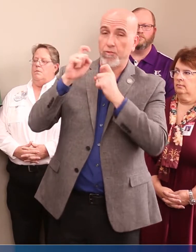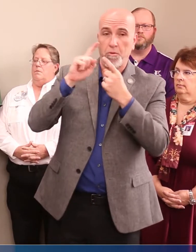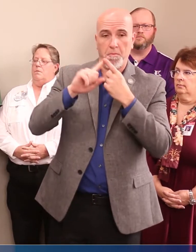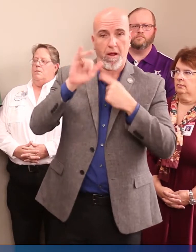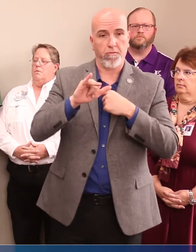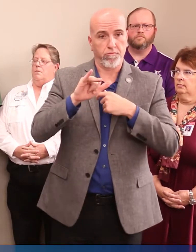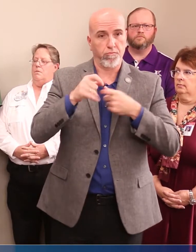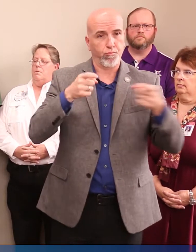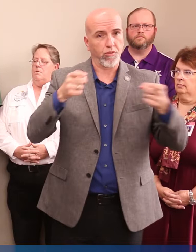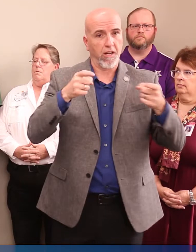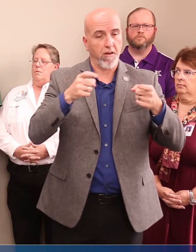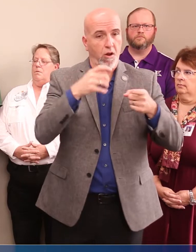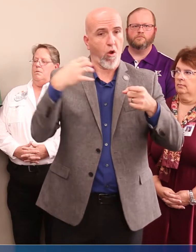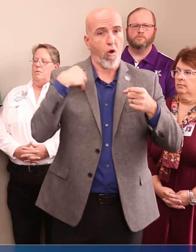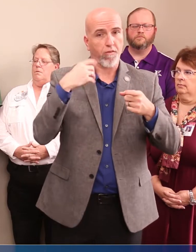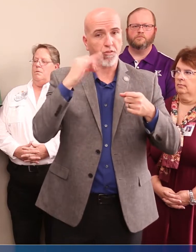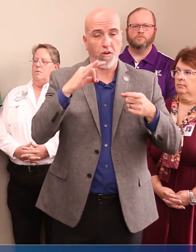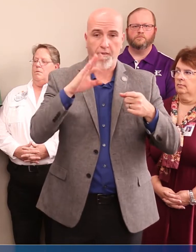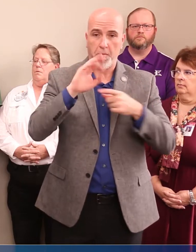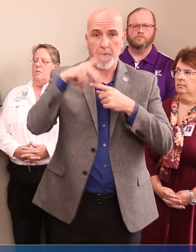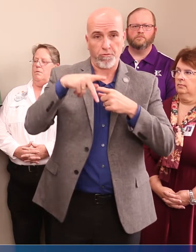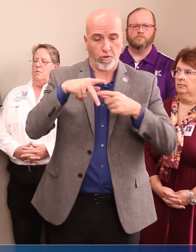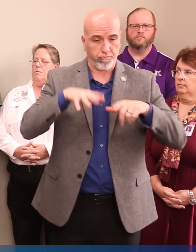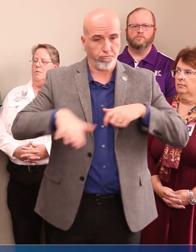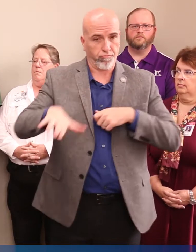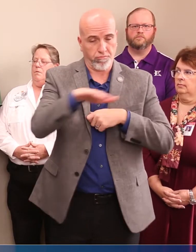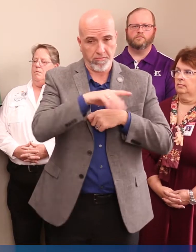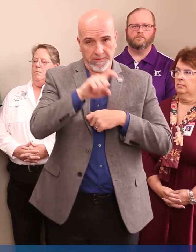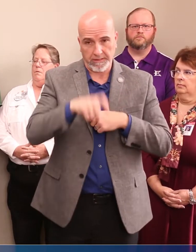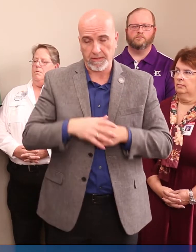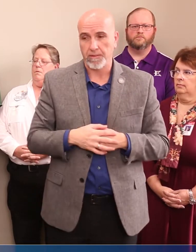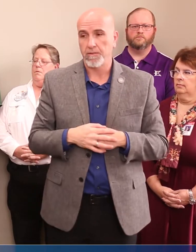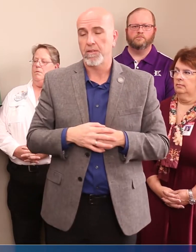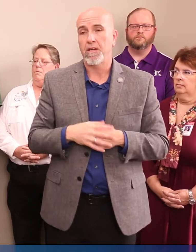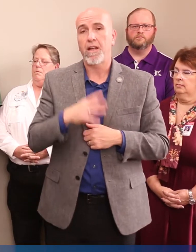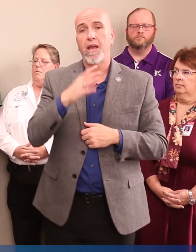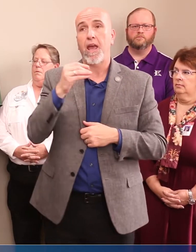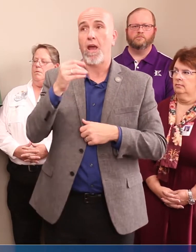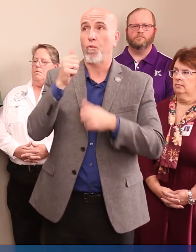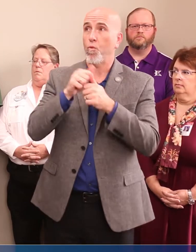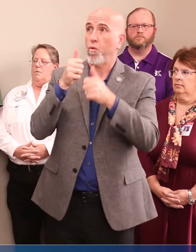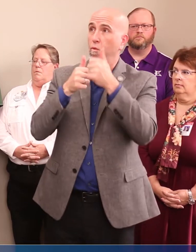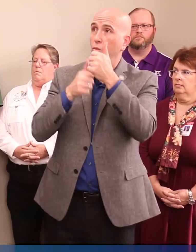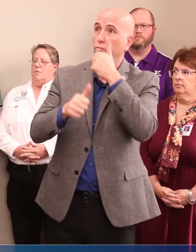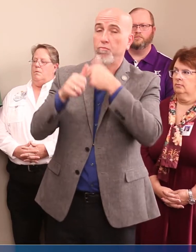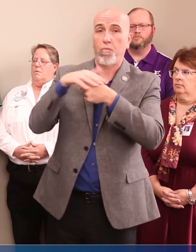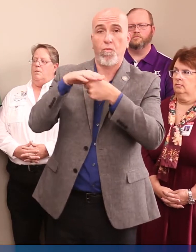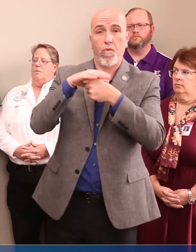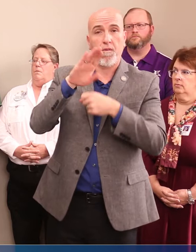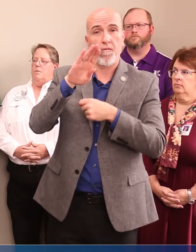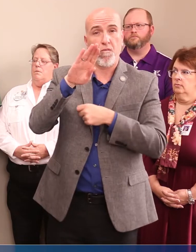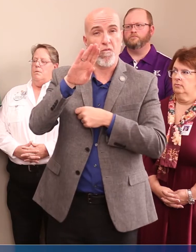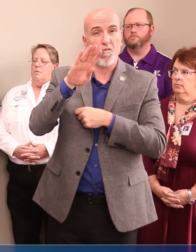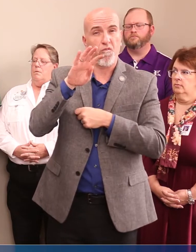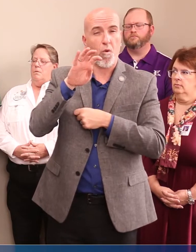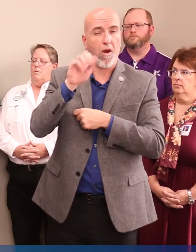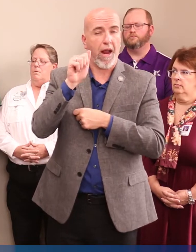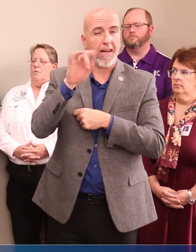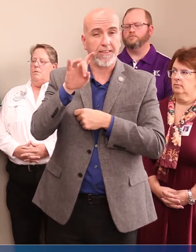officer of the local governing body of Bastrop County, Texas, and under Local Government Code Section 418